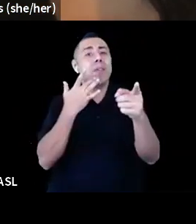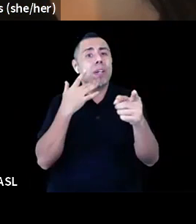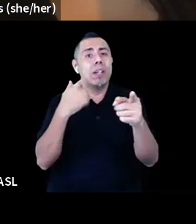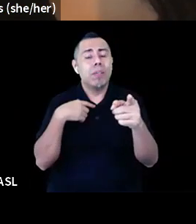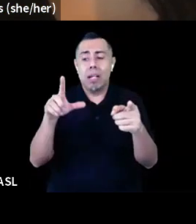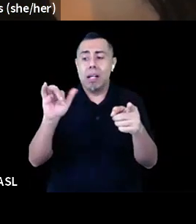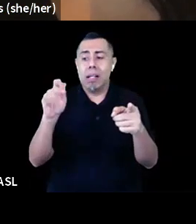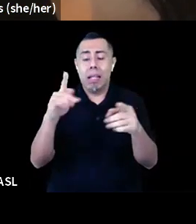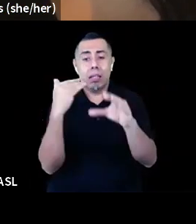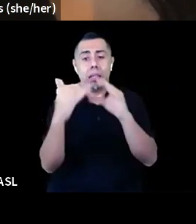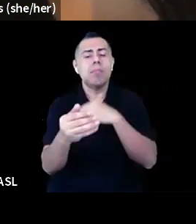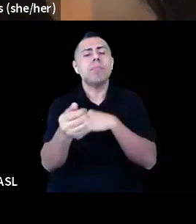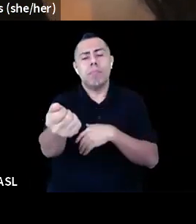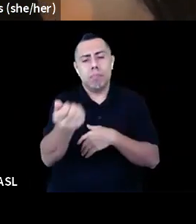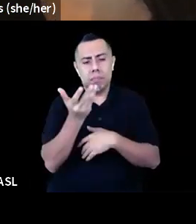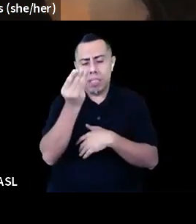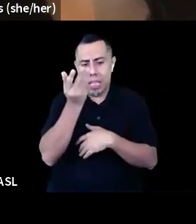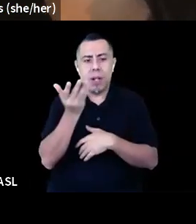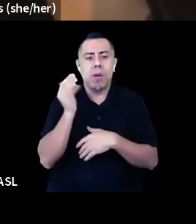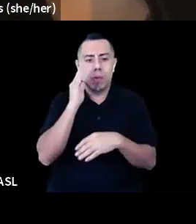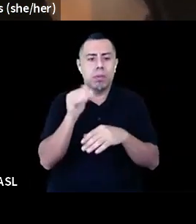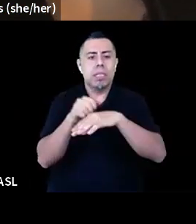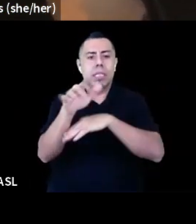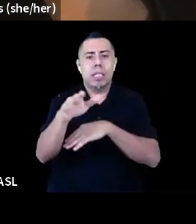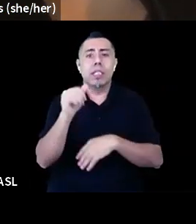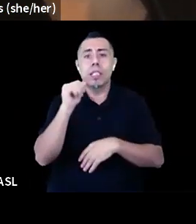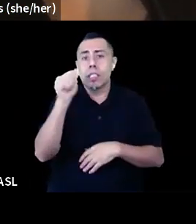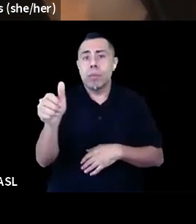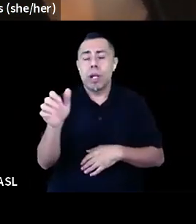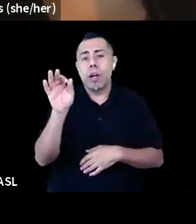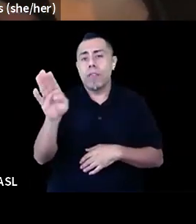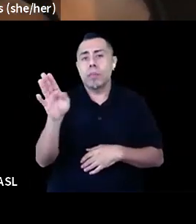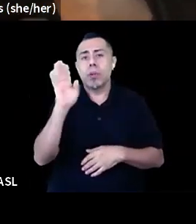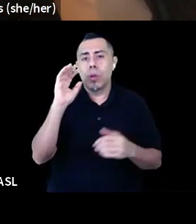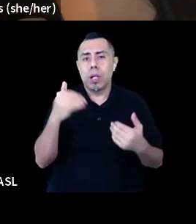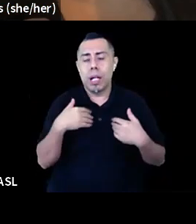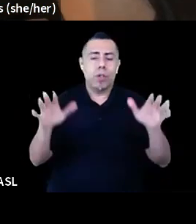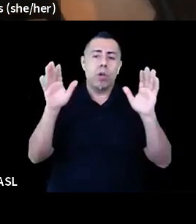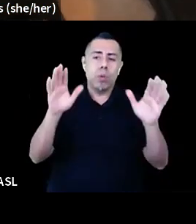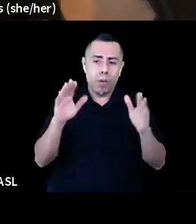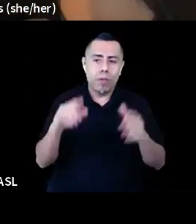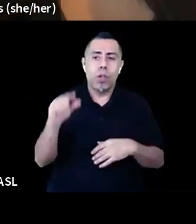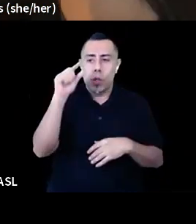then tomorrow on our Facebook post, we'll have a lovely Google Doc with all the links we talked about today. Great. Anna.